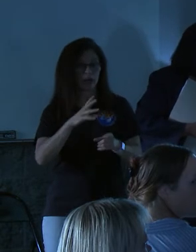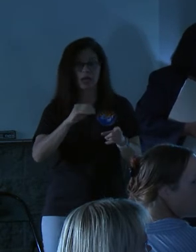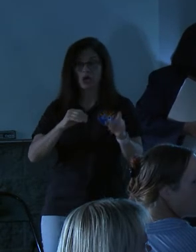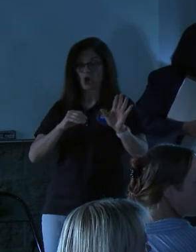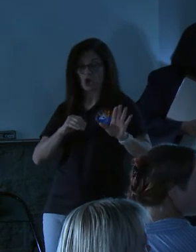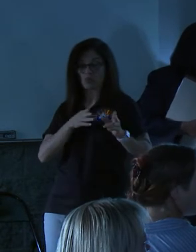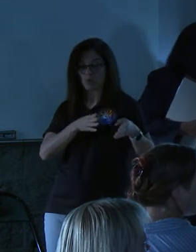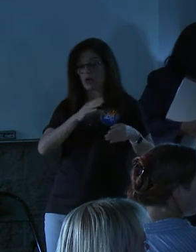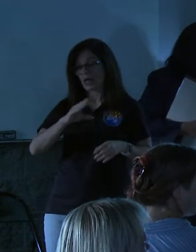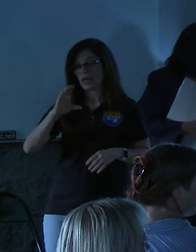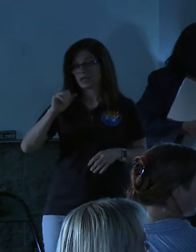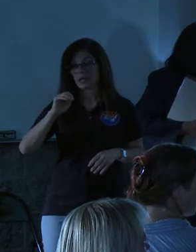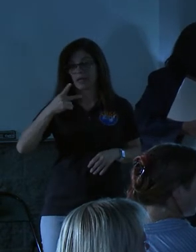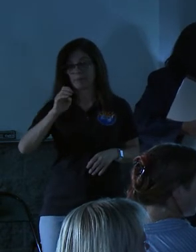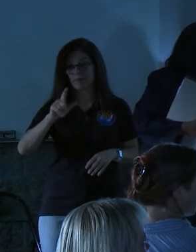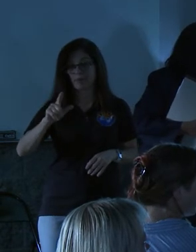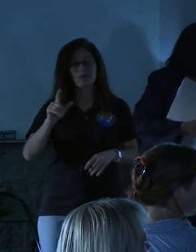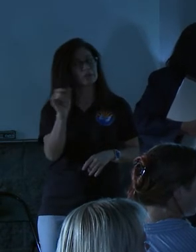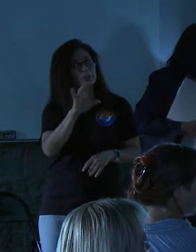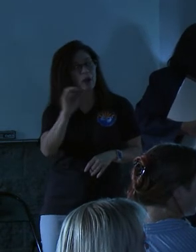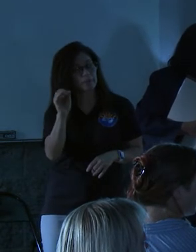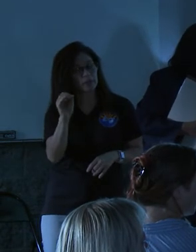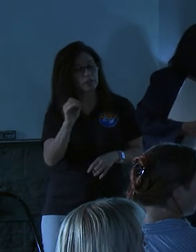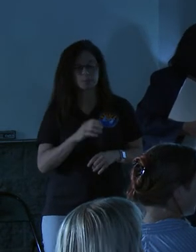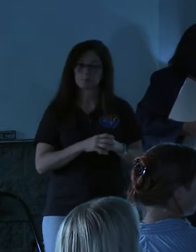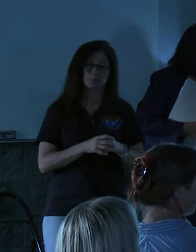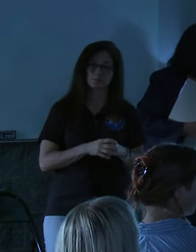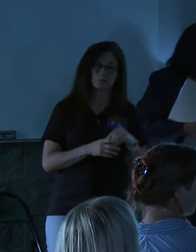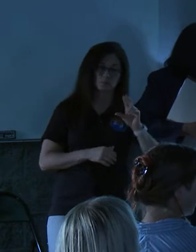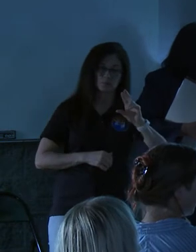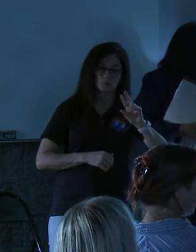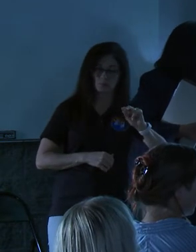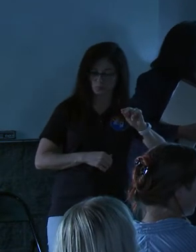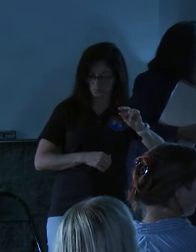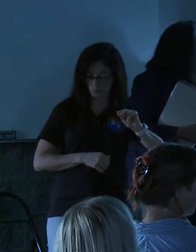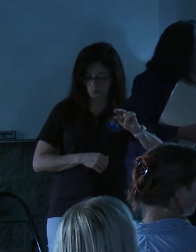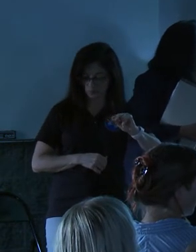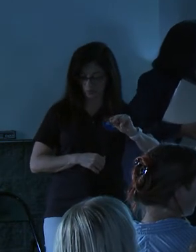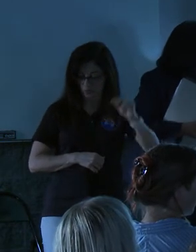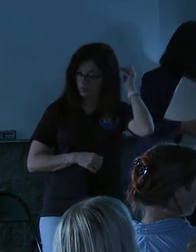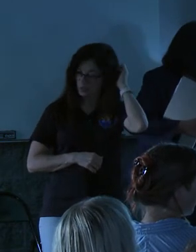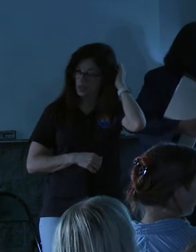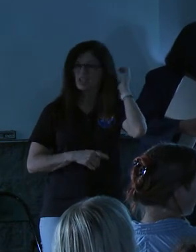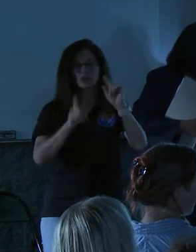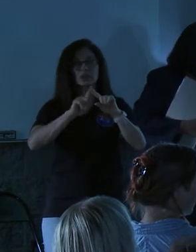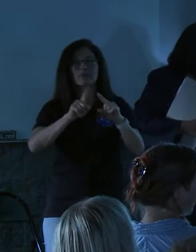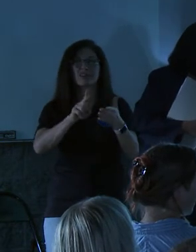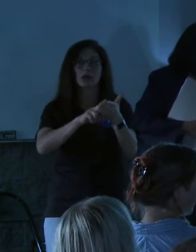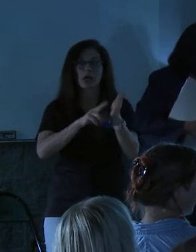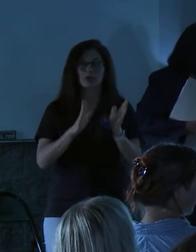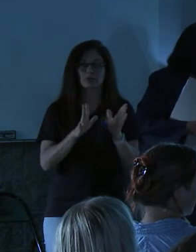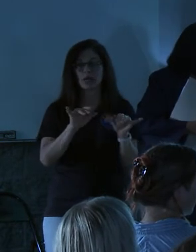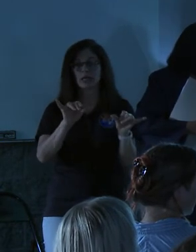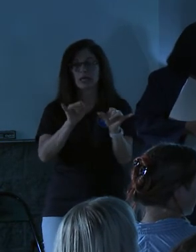Road? Are they the same companies? Not exactly, not exactly. There's actually, out of fairness, different contractors and